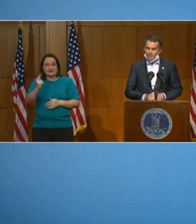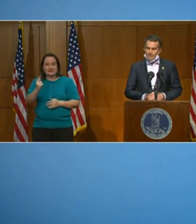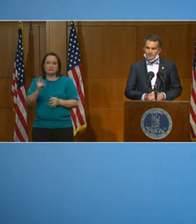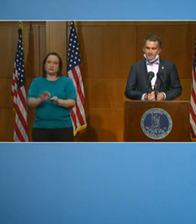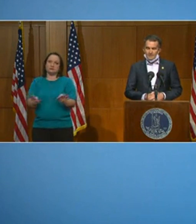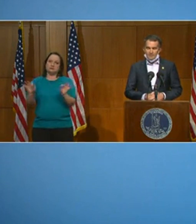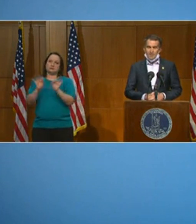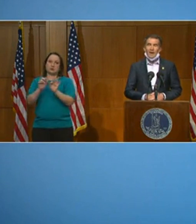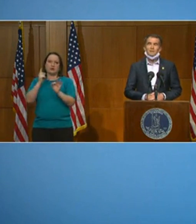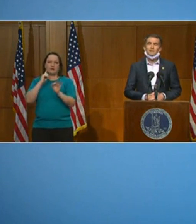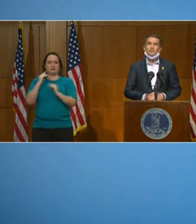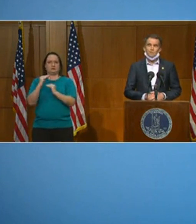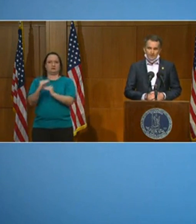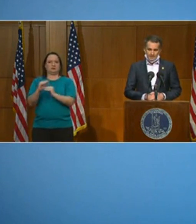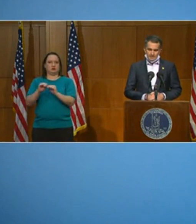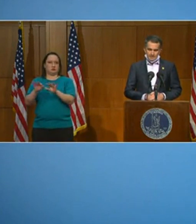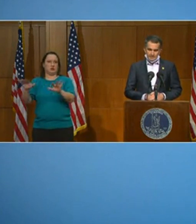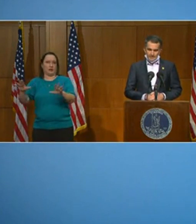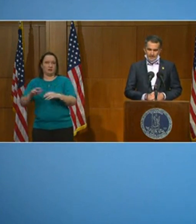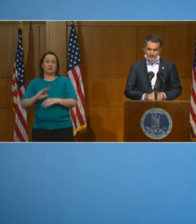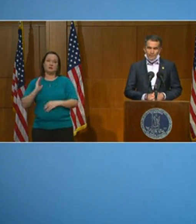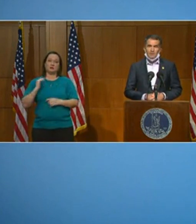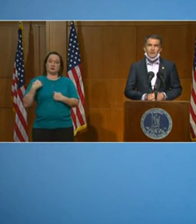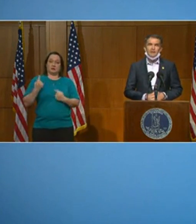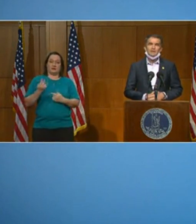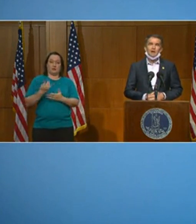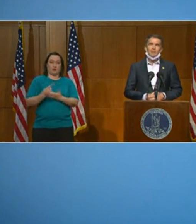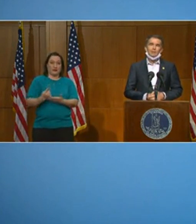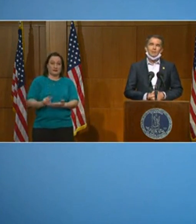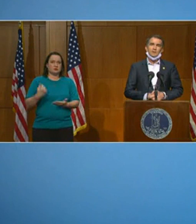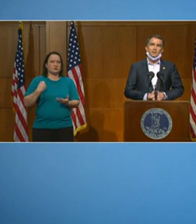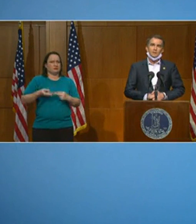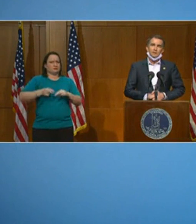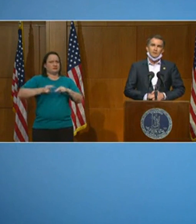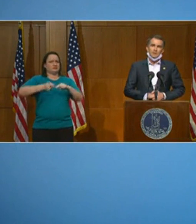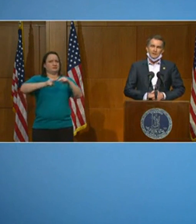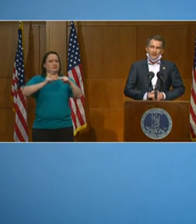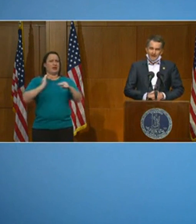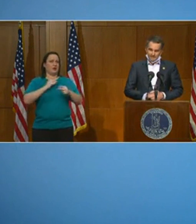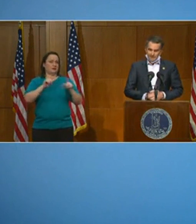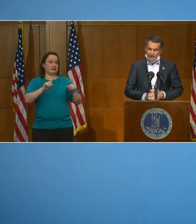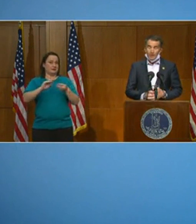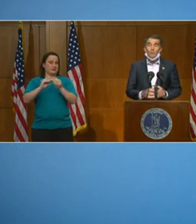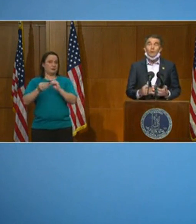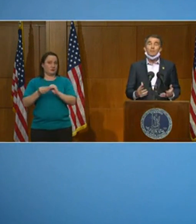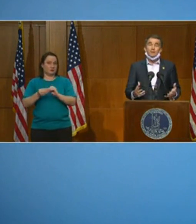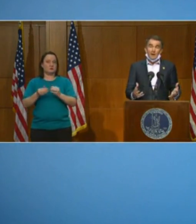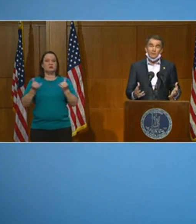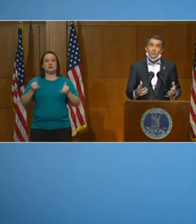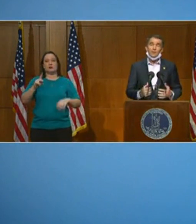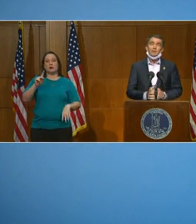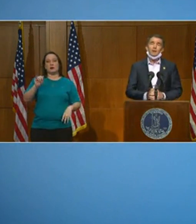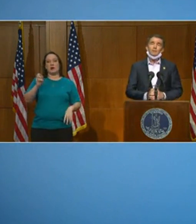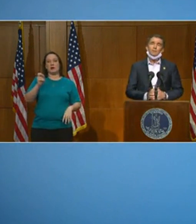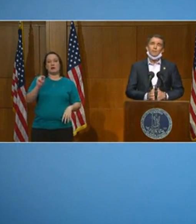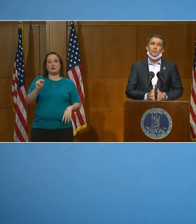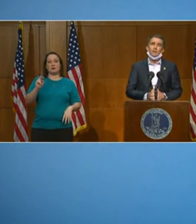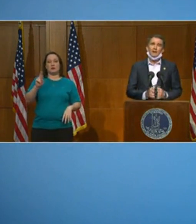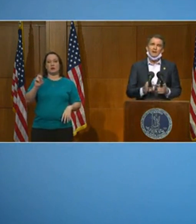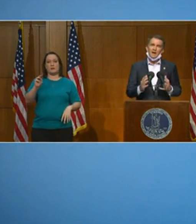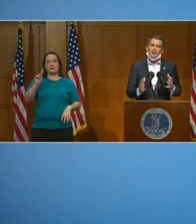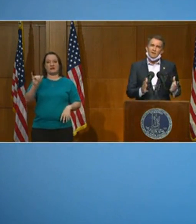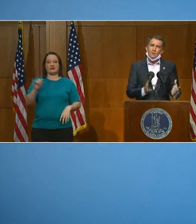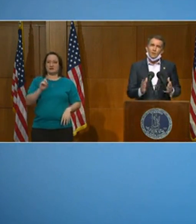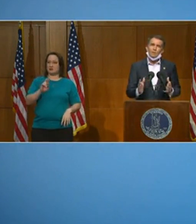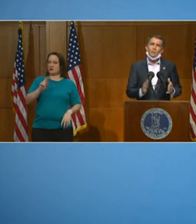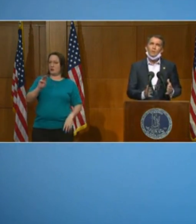ramp up our testing in the past several weeks. I want to take this opportunity to have Karen Remley, Dr. Remley, come forward